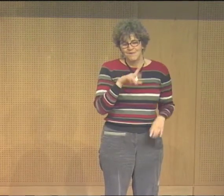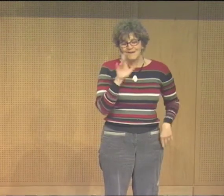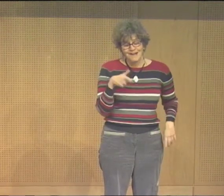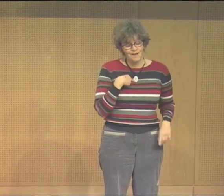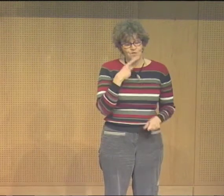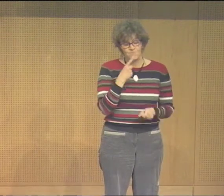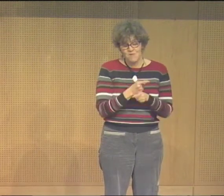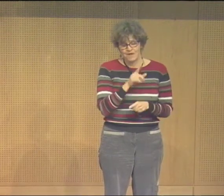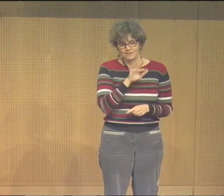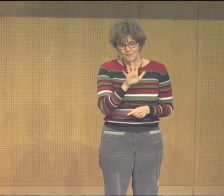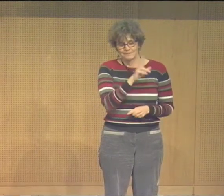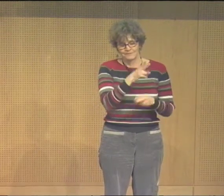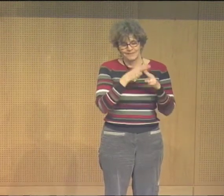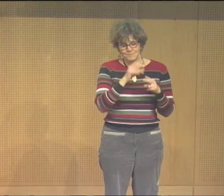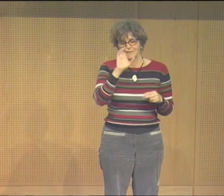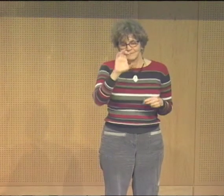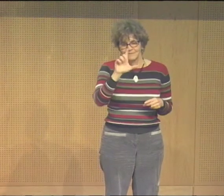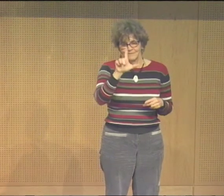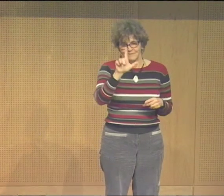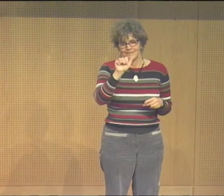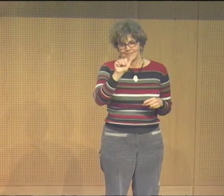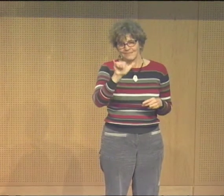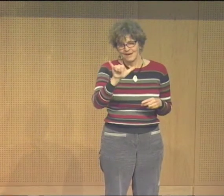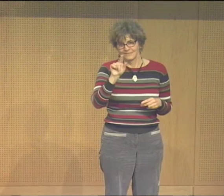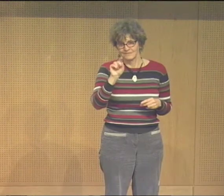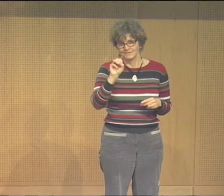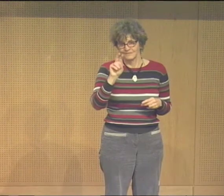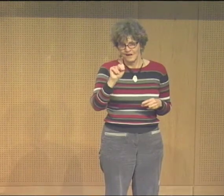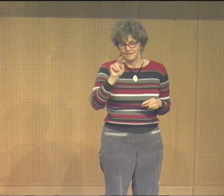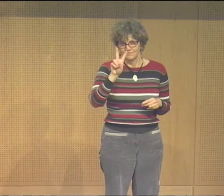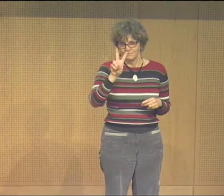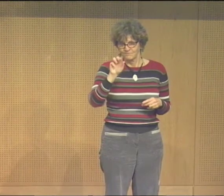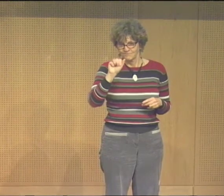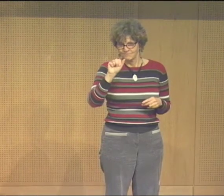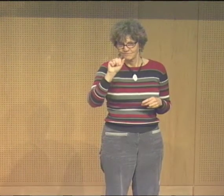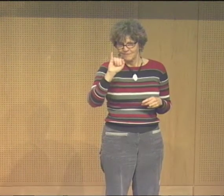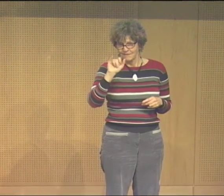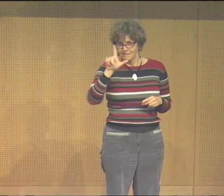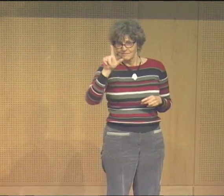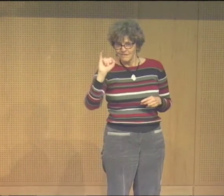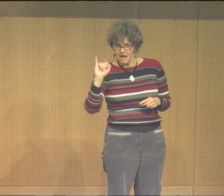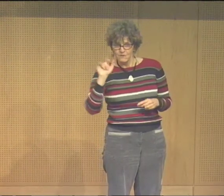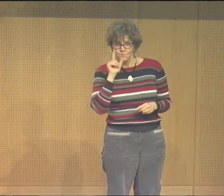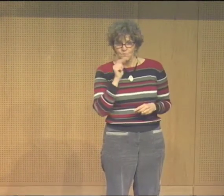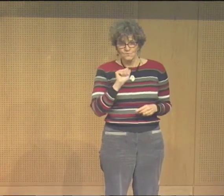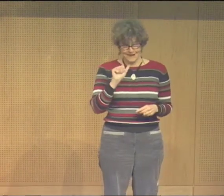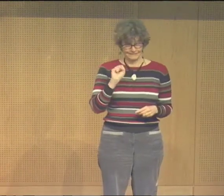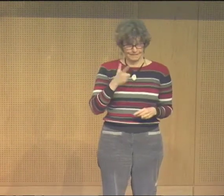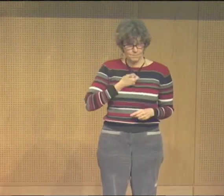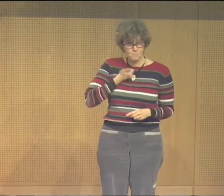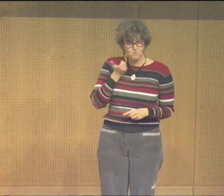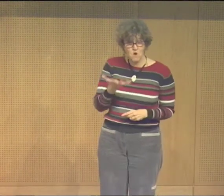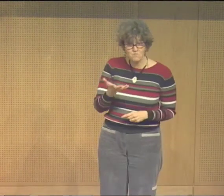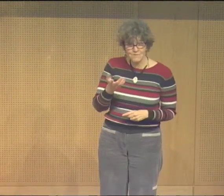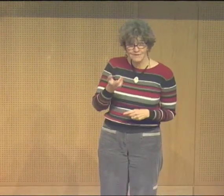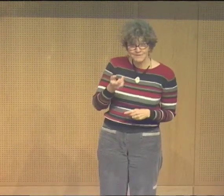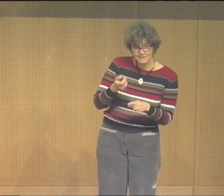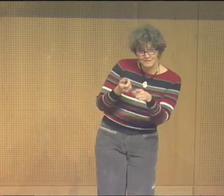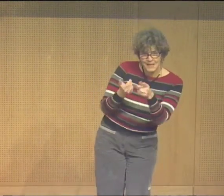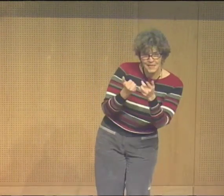And also, let me see if I have the right spelling of the name. This whole thing is actually a tribute to Clayton Valley as well. He is